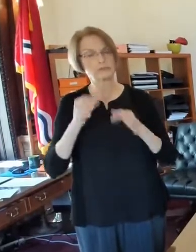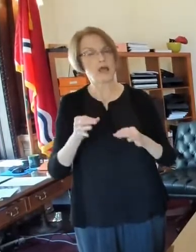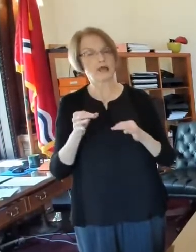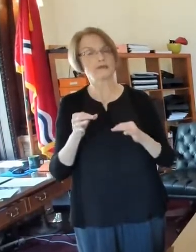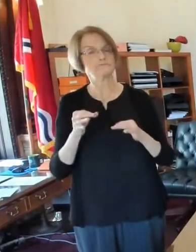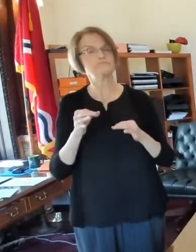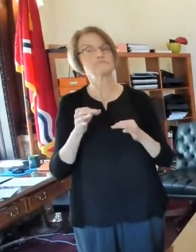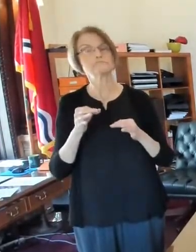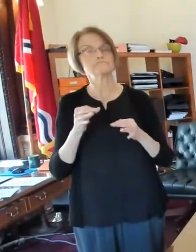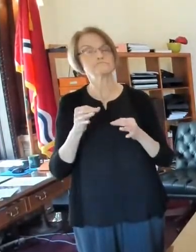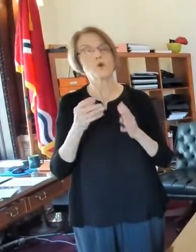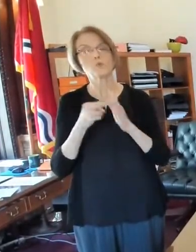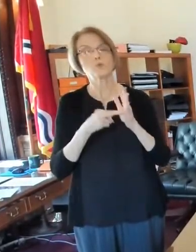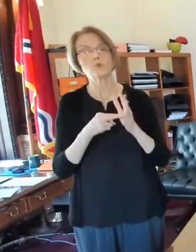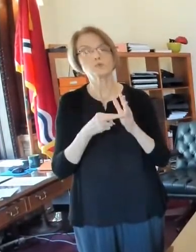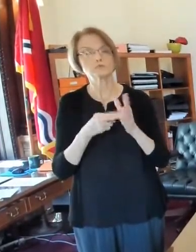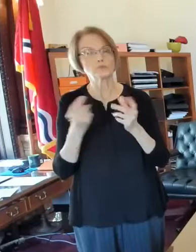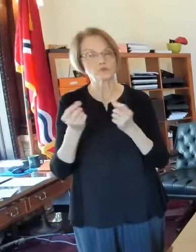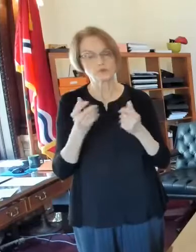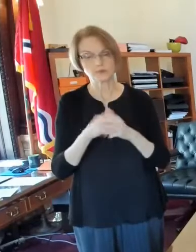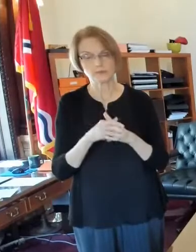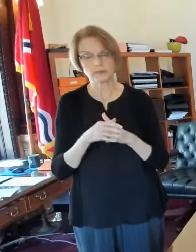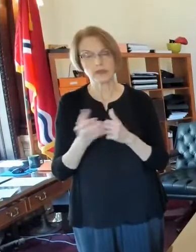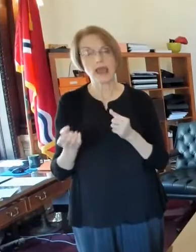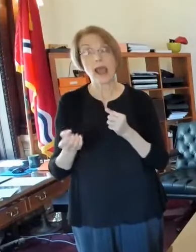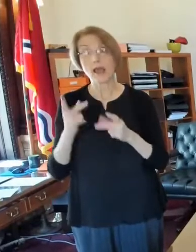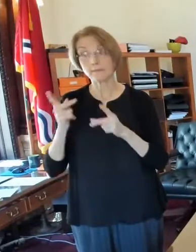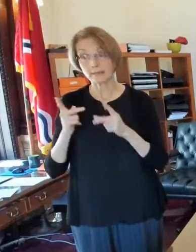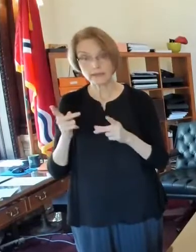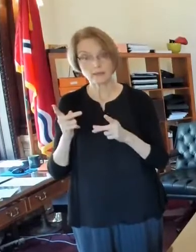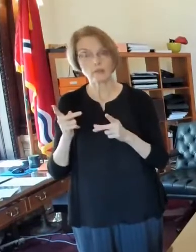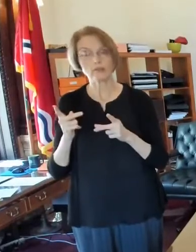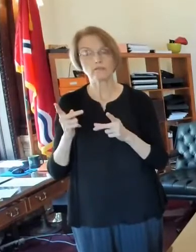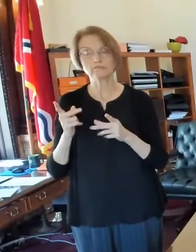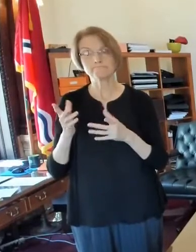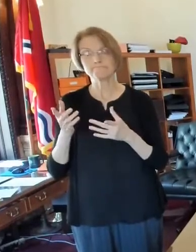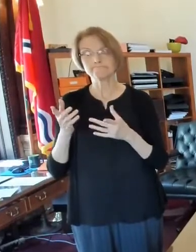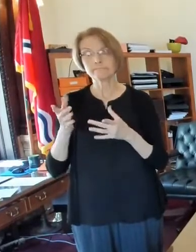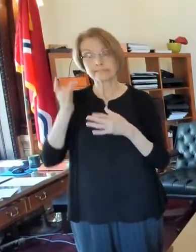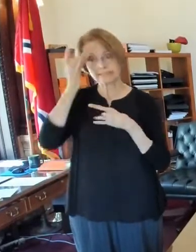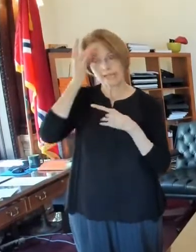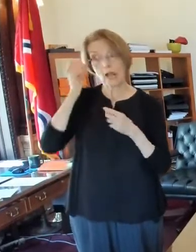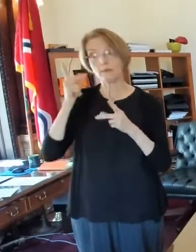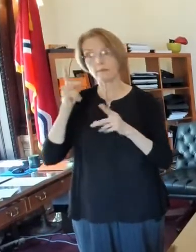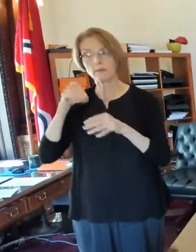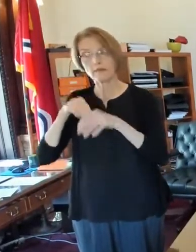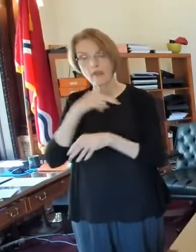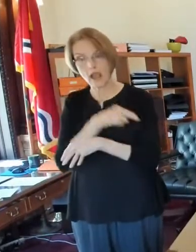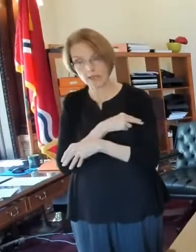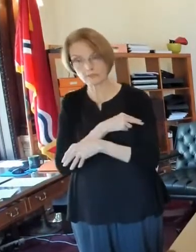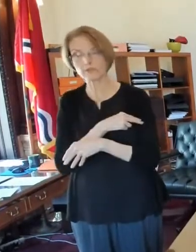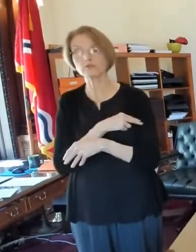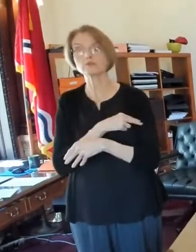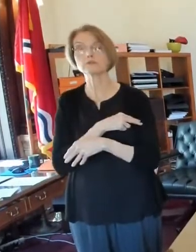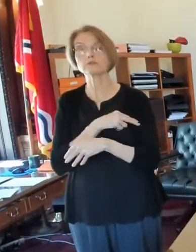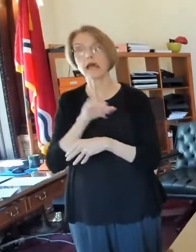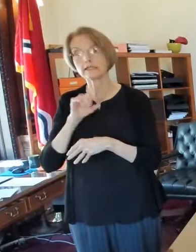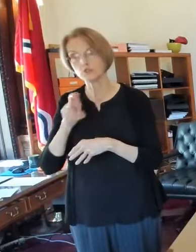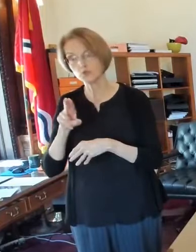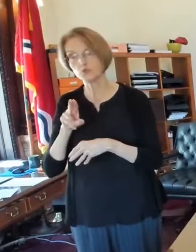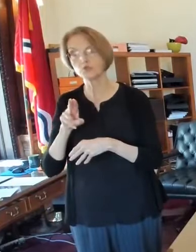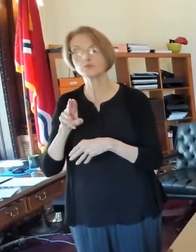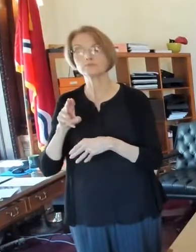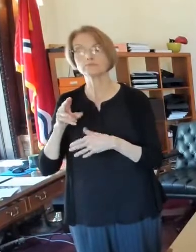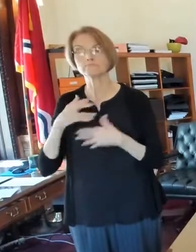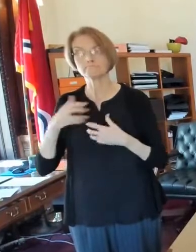have we got? How many people are in the hospital? How sick are they? ICU and ventilators? Uh, and then what's our positivity rate?